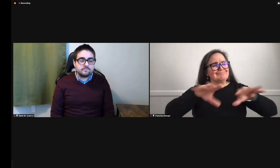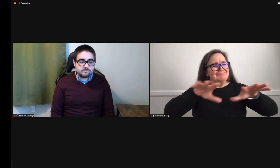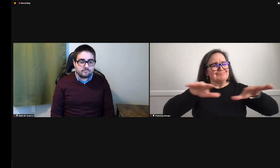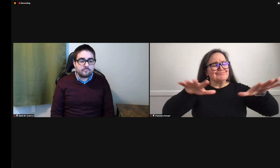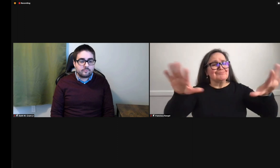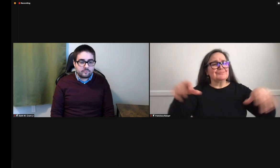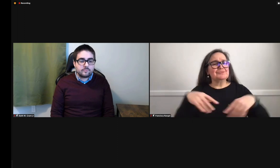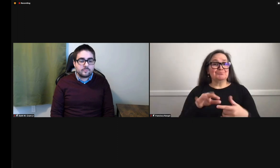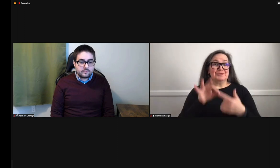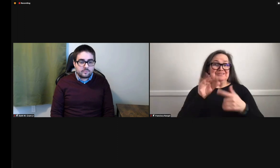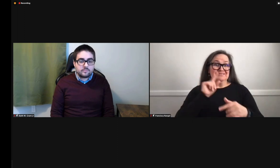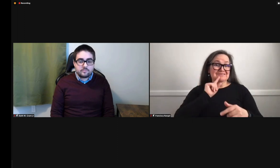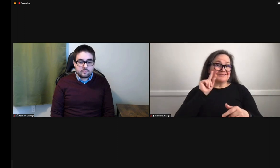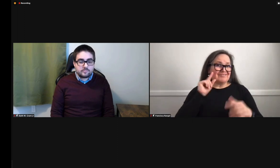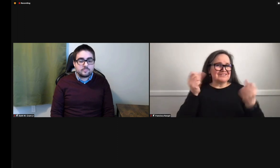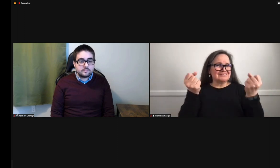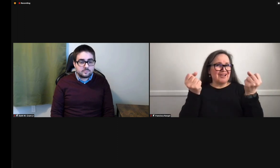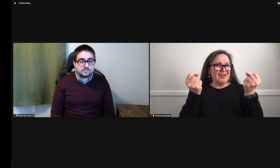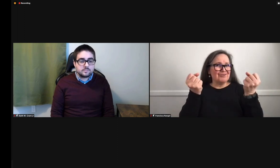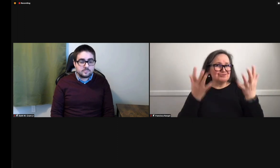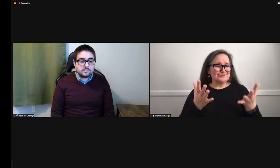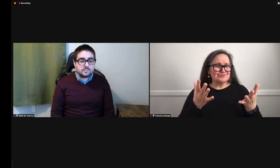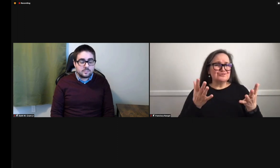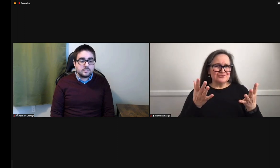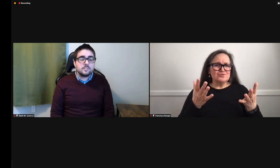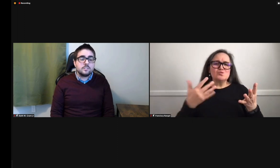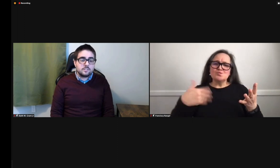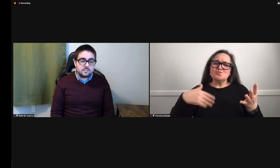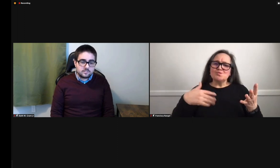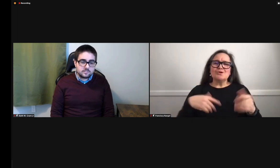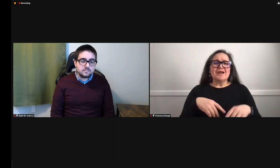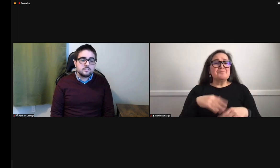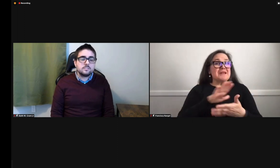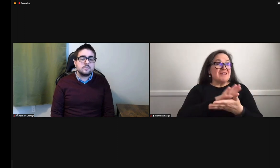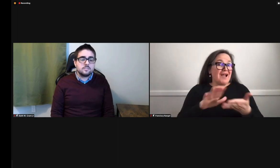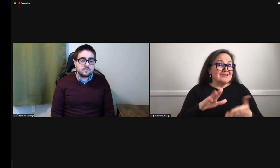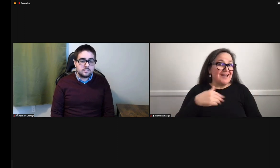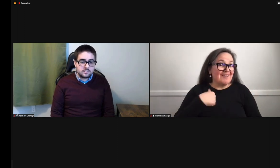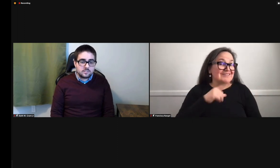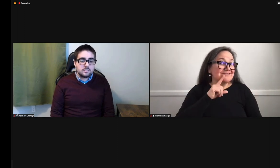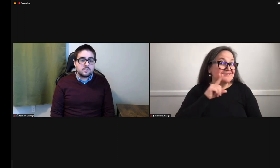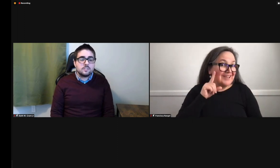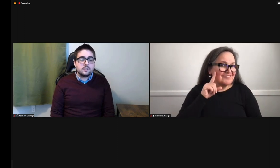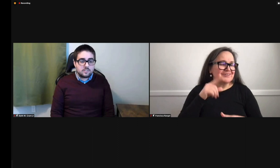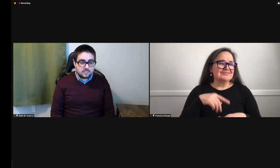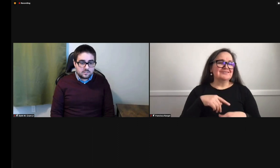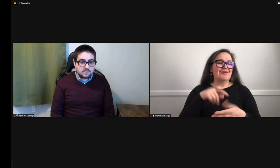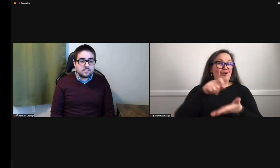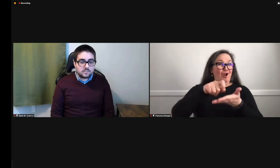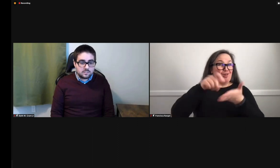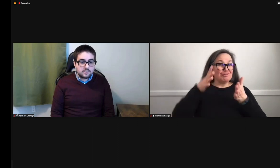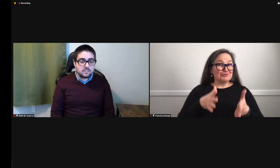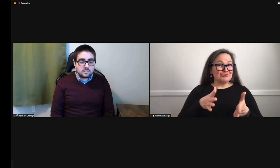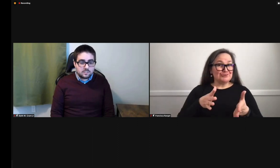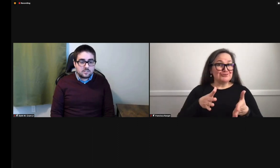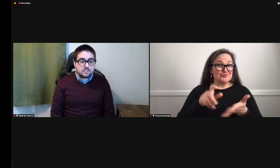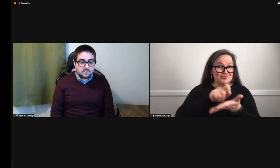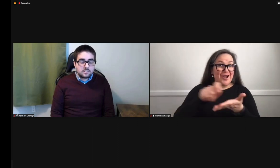very much in need with the current context that we're living in, specifically those translated in ASL. So, having Deaf